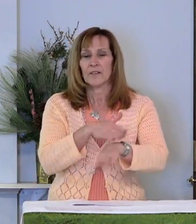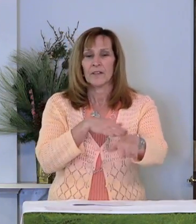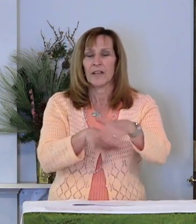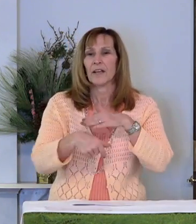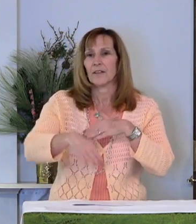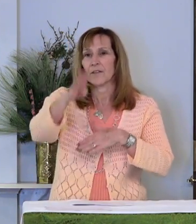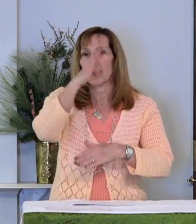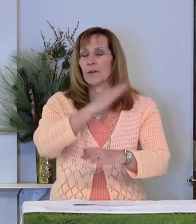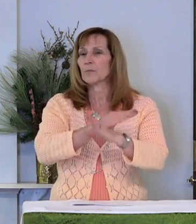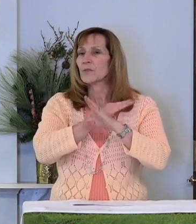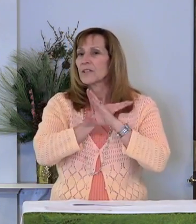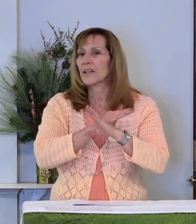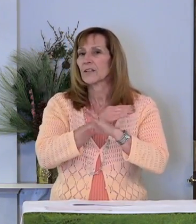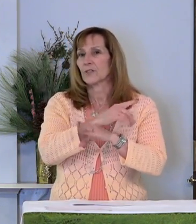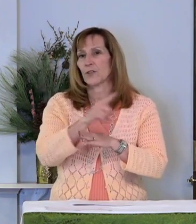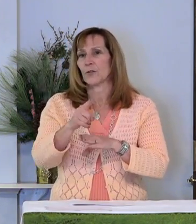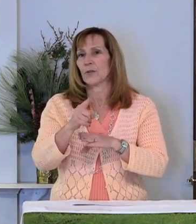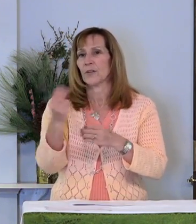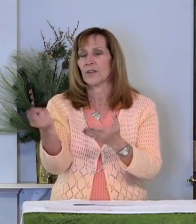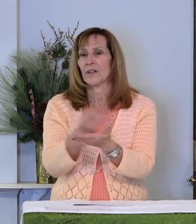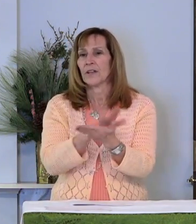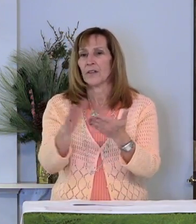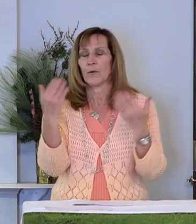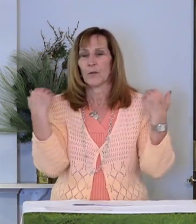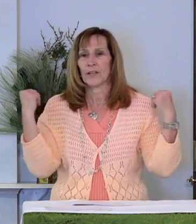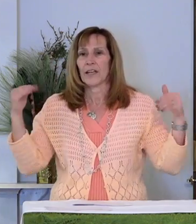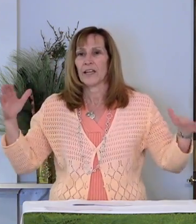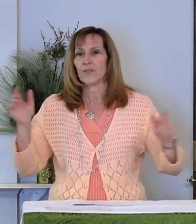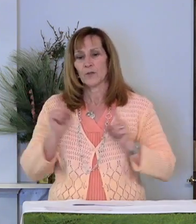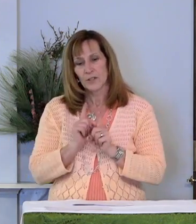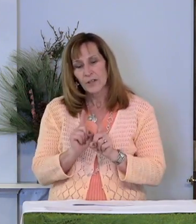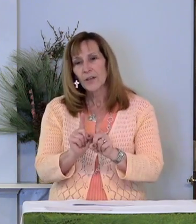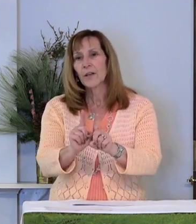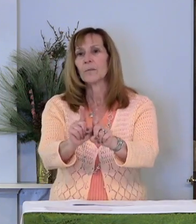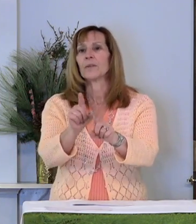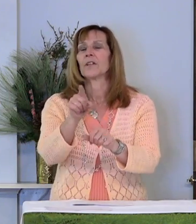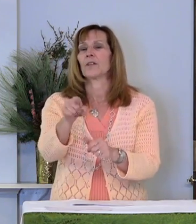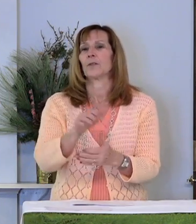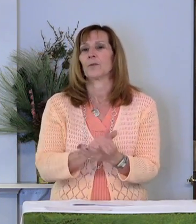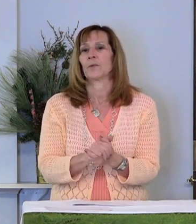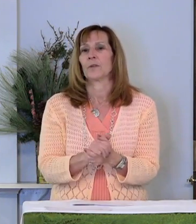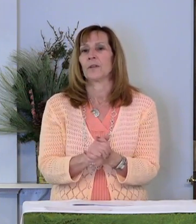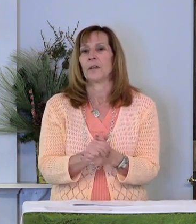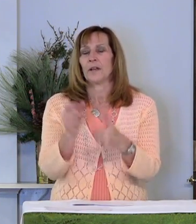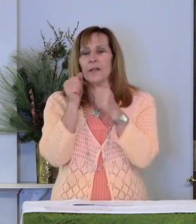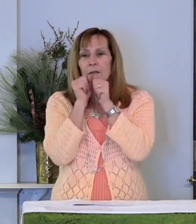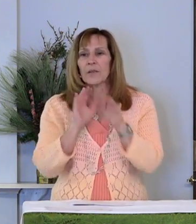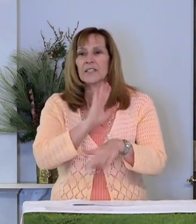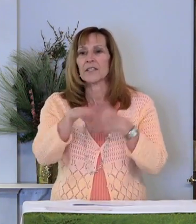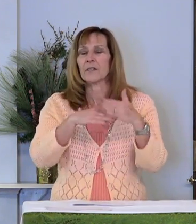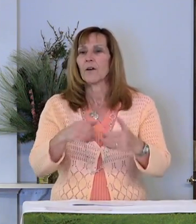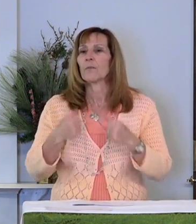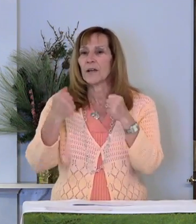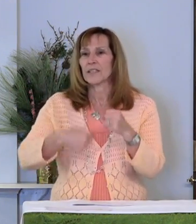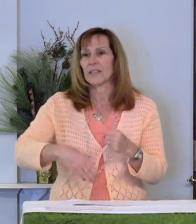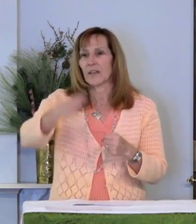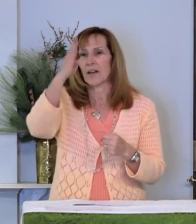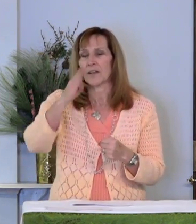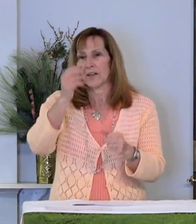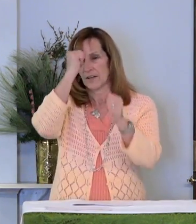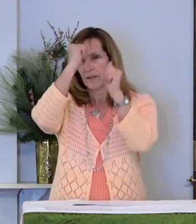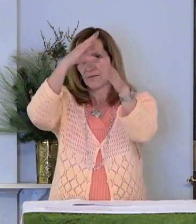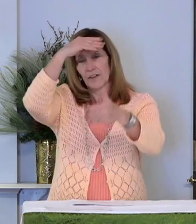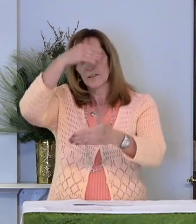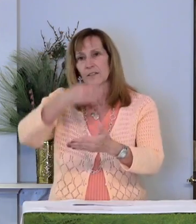of God protect you and the holy angels accompany you and the blessing of Almighty God the